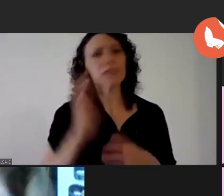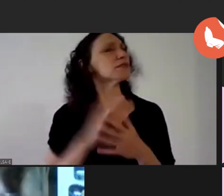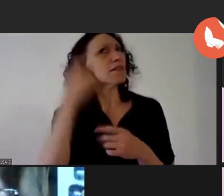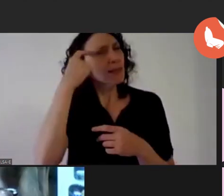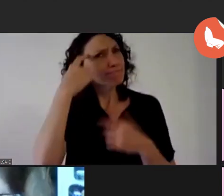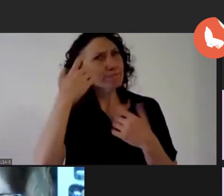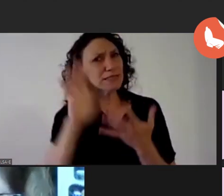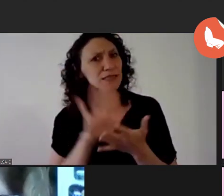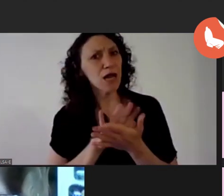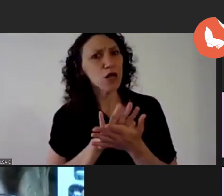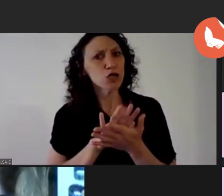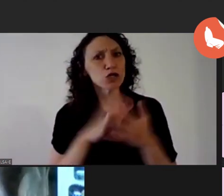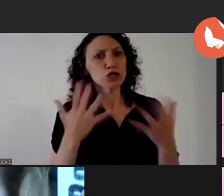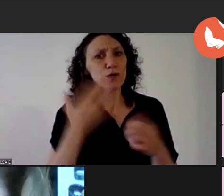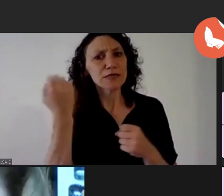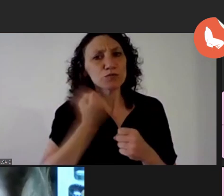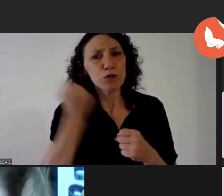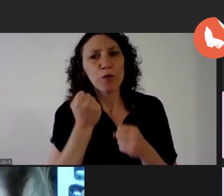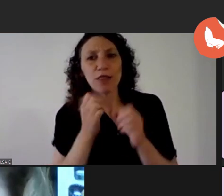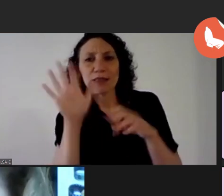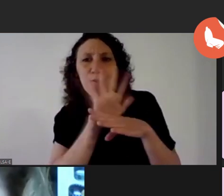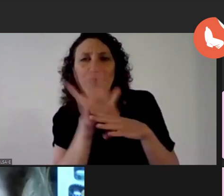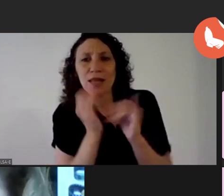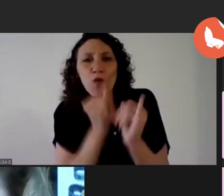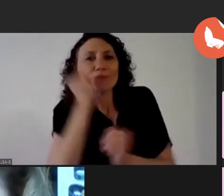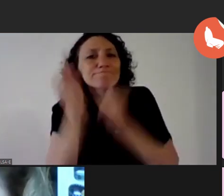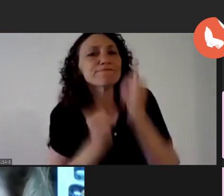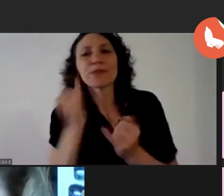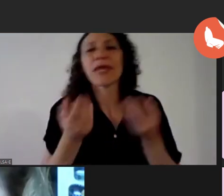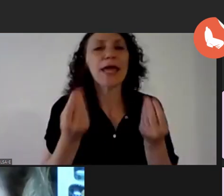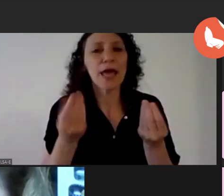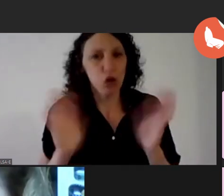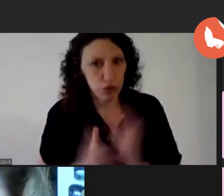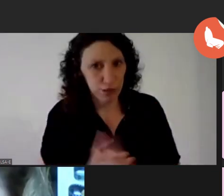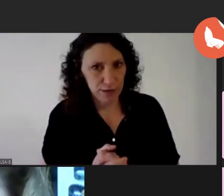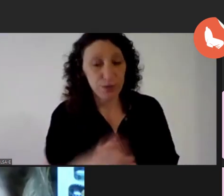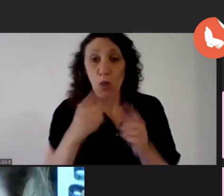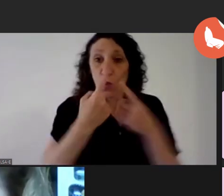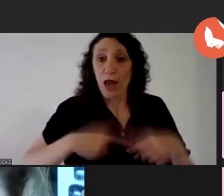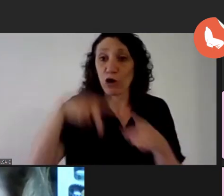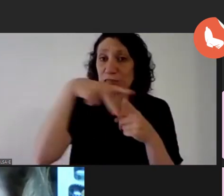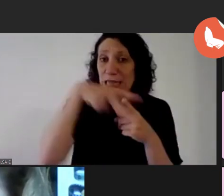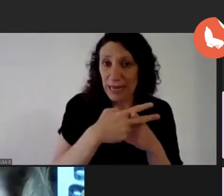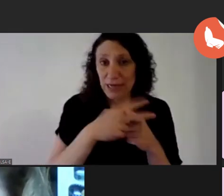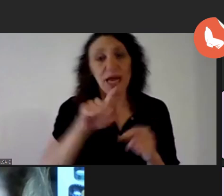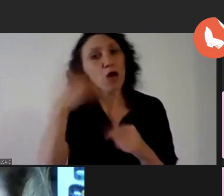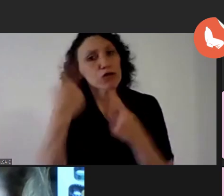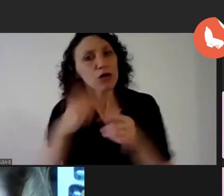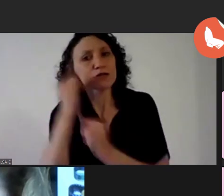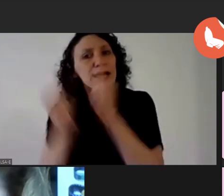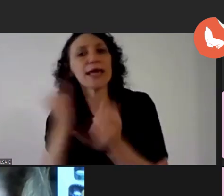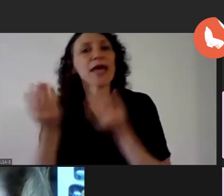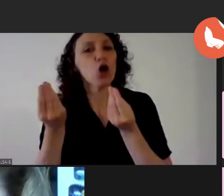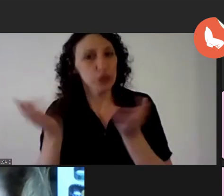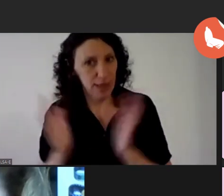of um questioning what to tell one thing is the technical aspect and the other thing is what to tell